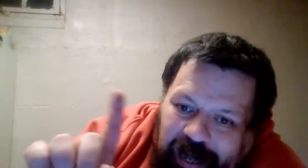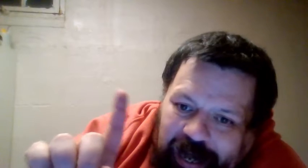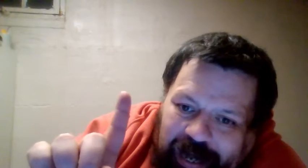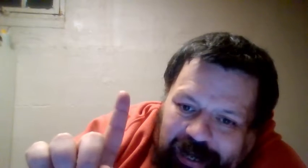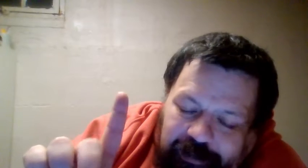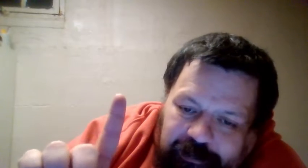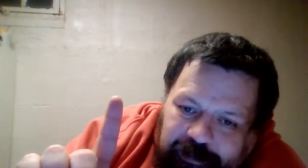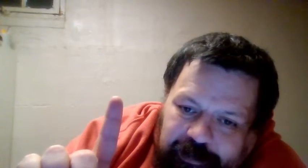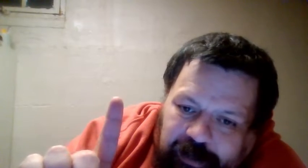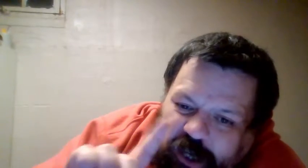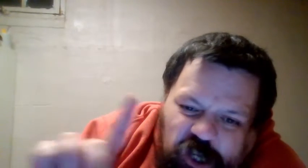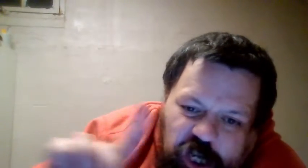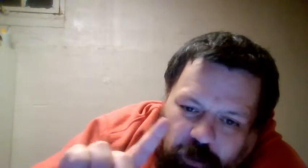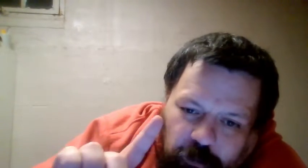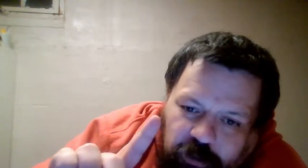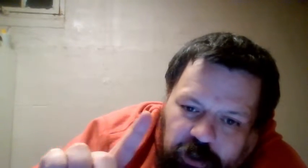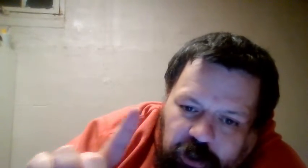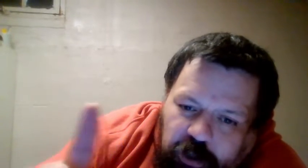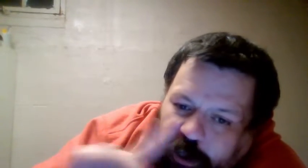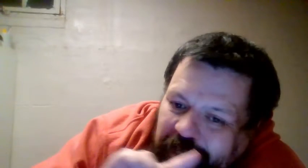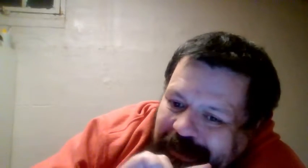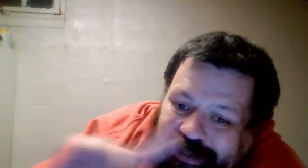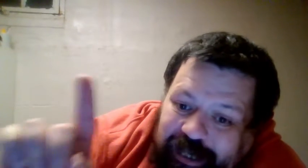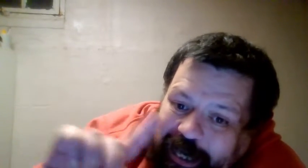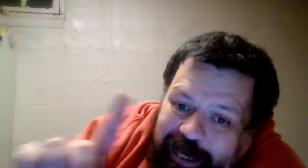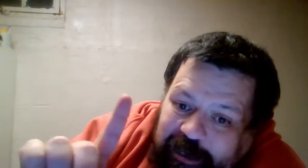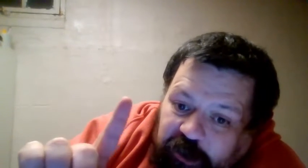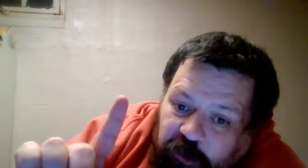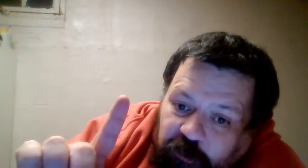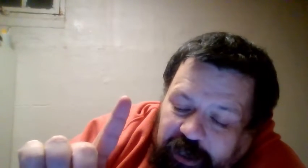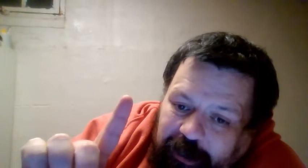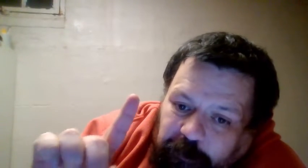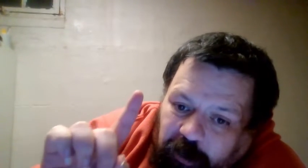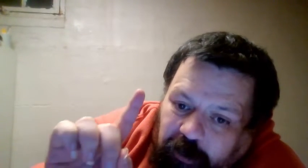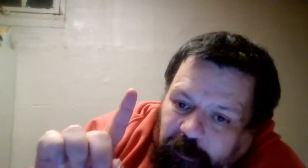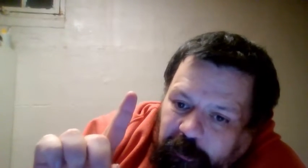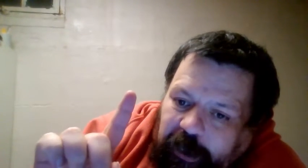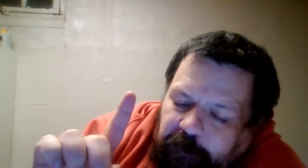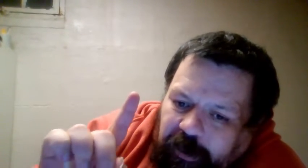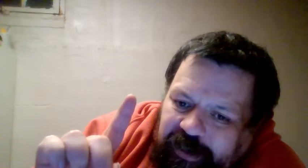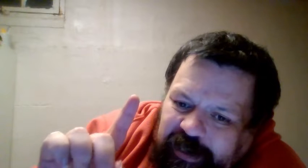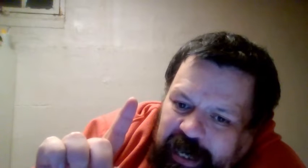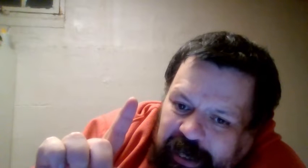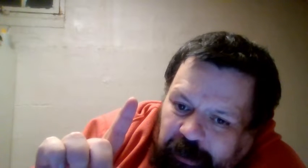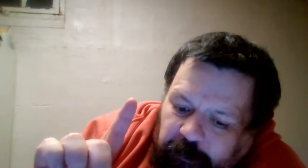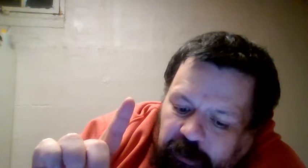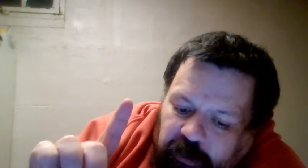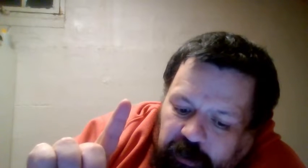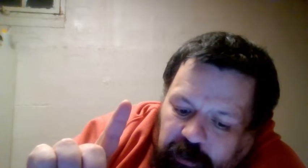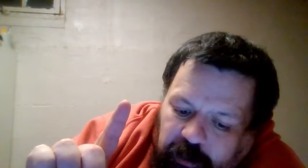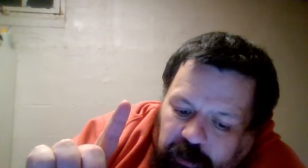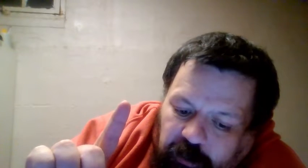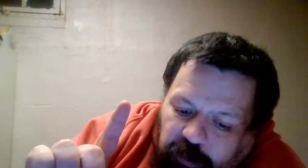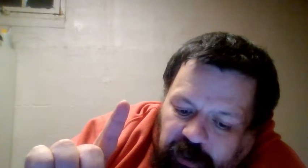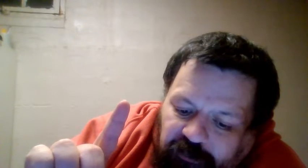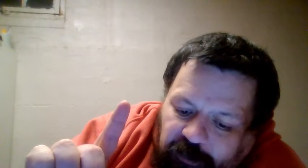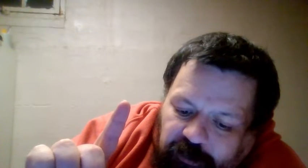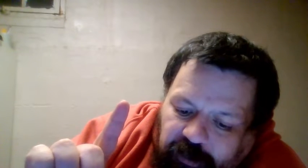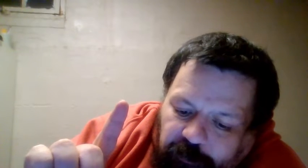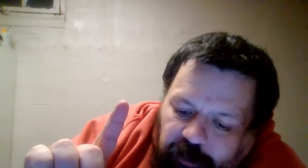Uh-uh. No. You can't use that part of the name. Because first of